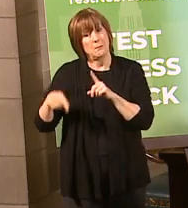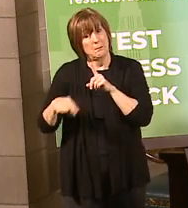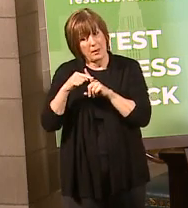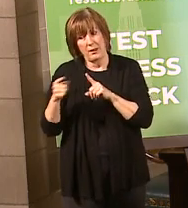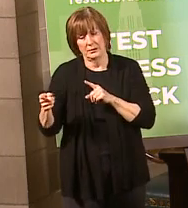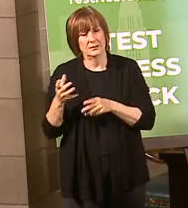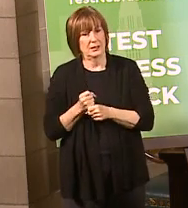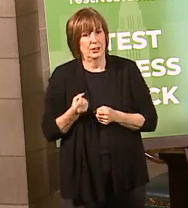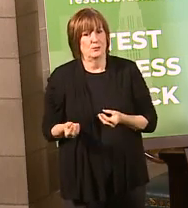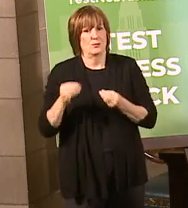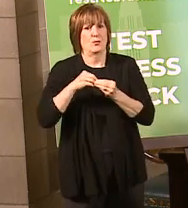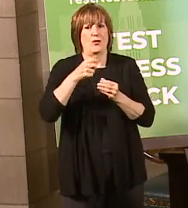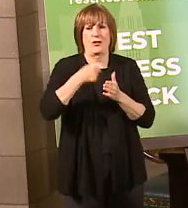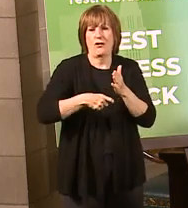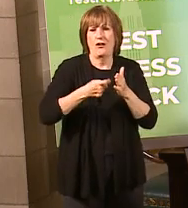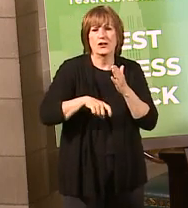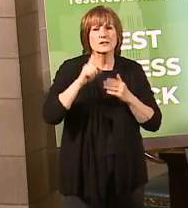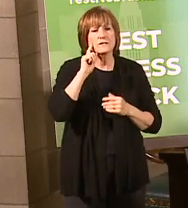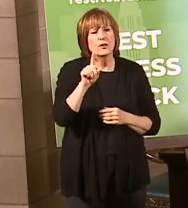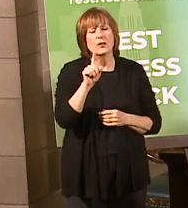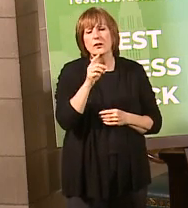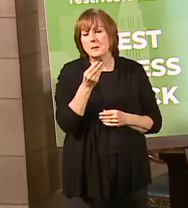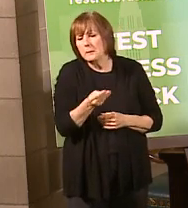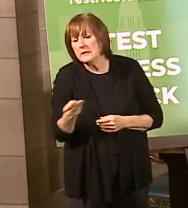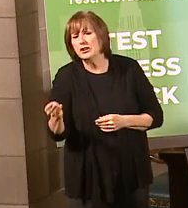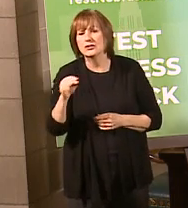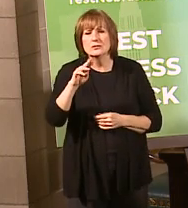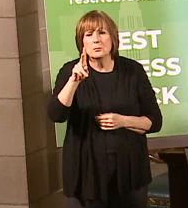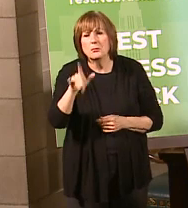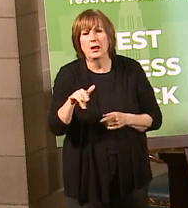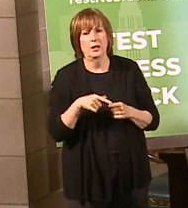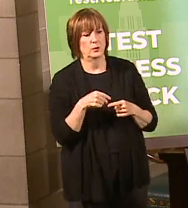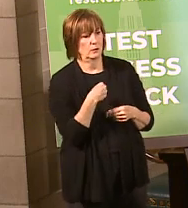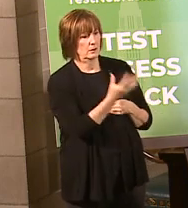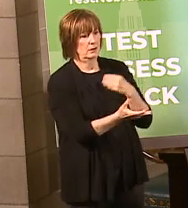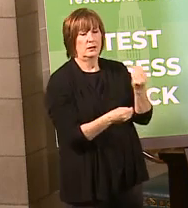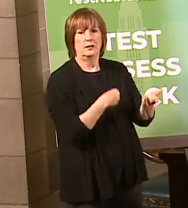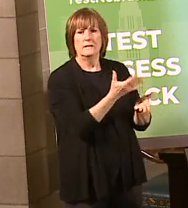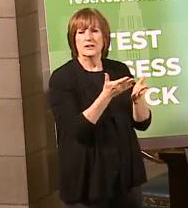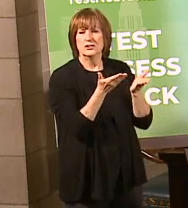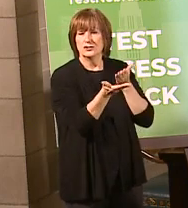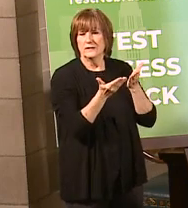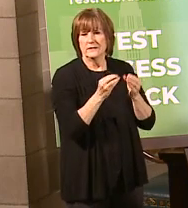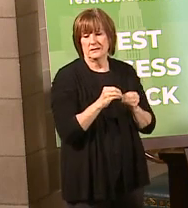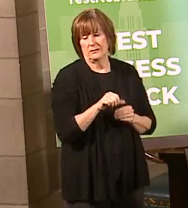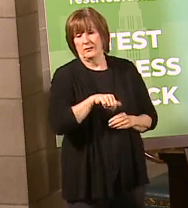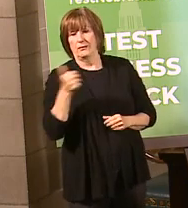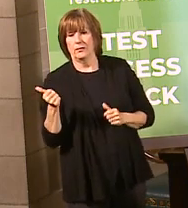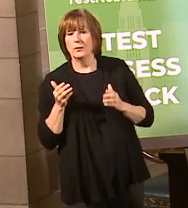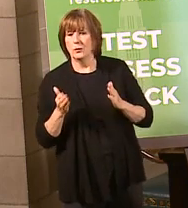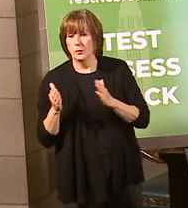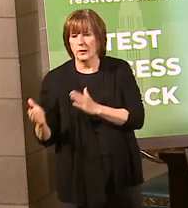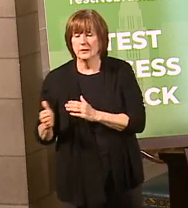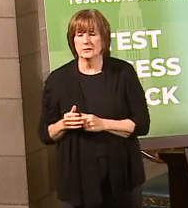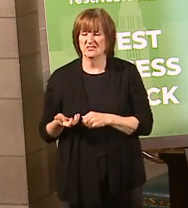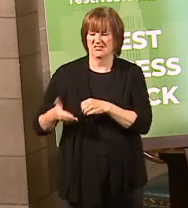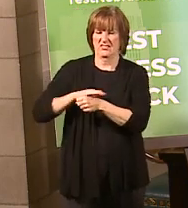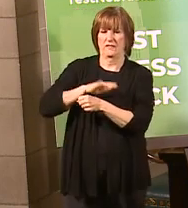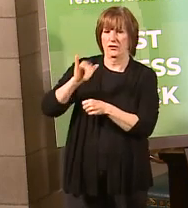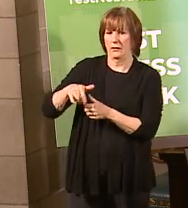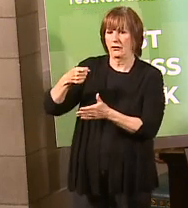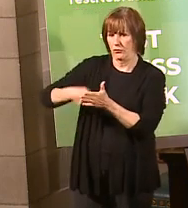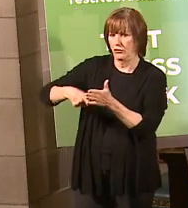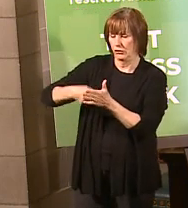for supplies and other materials to deliver services in alternate ways. The tele